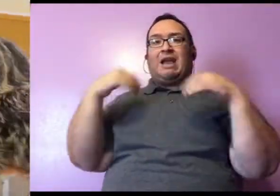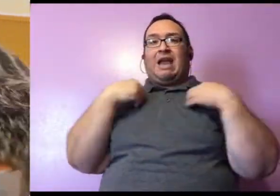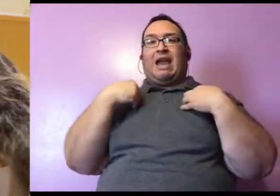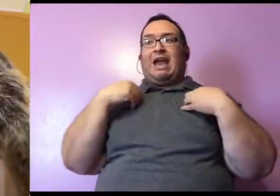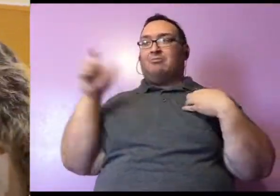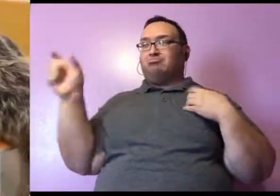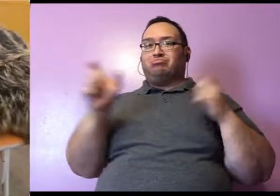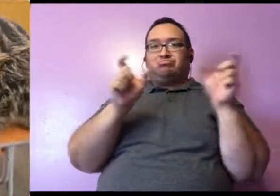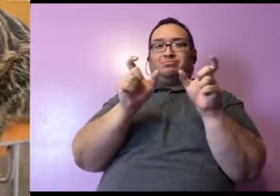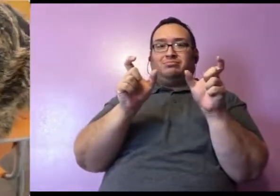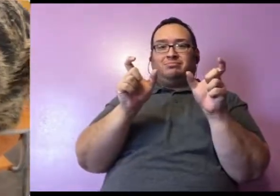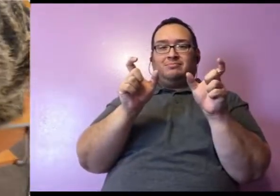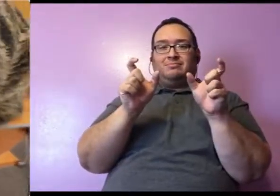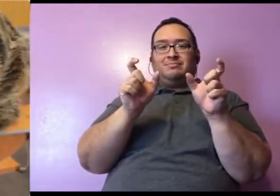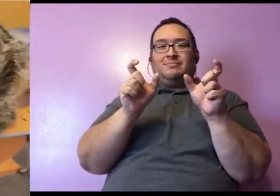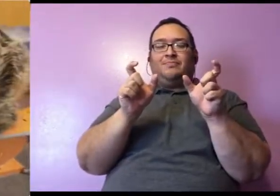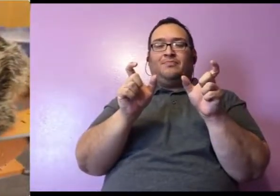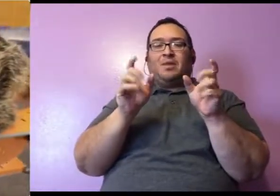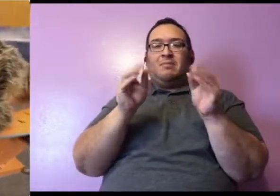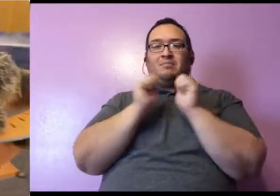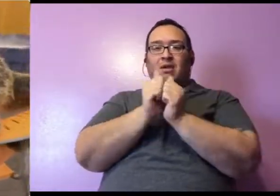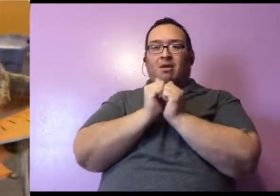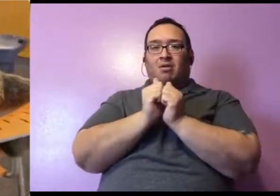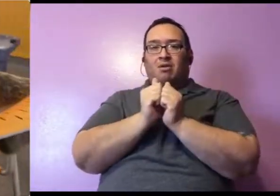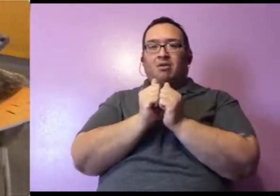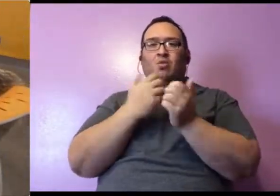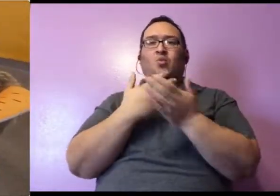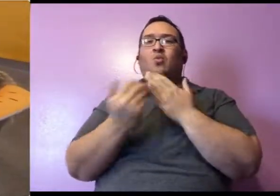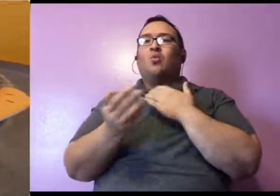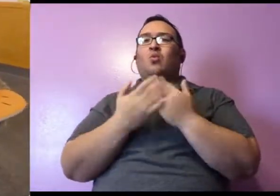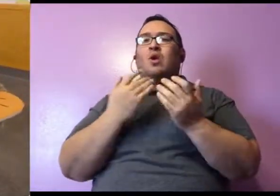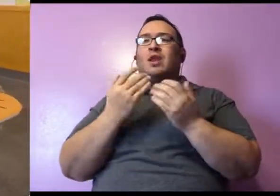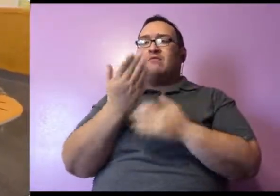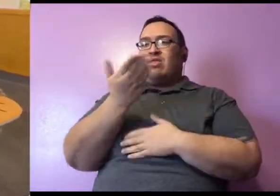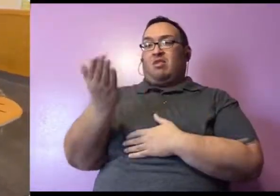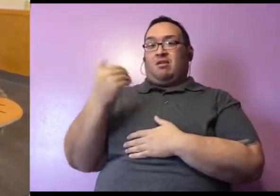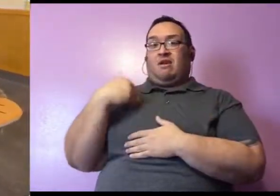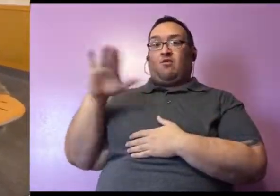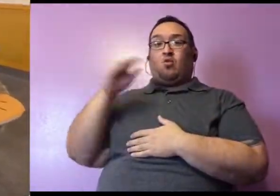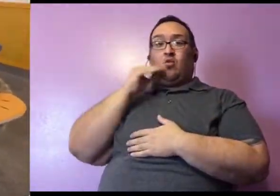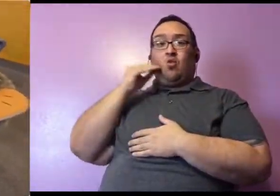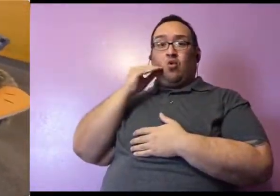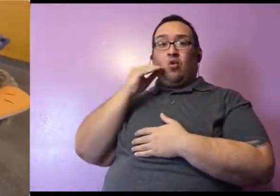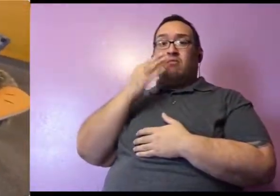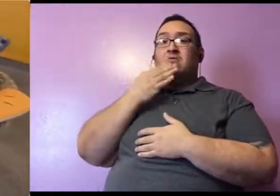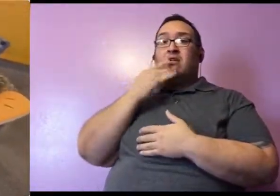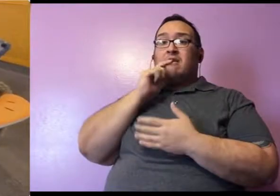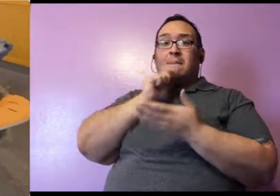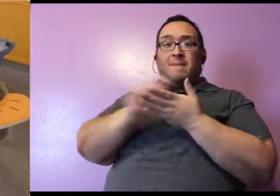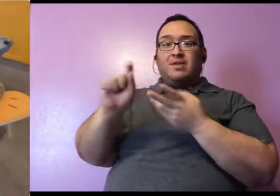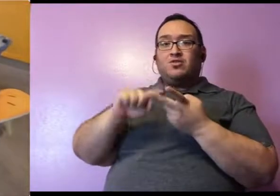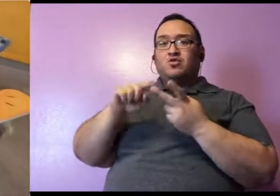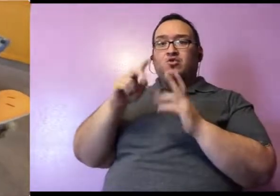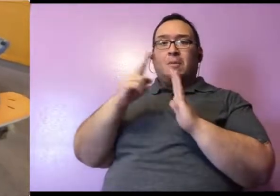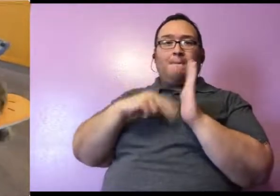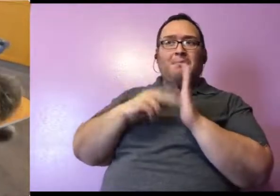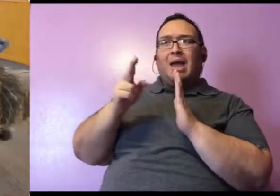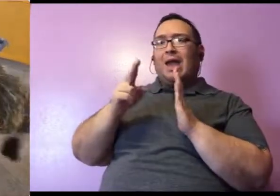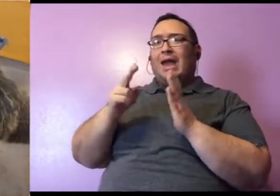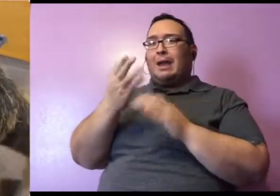by drawing them or putting them together with whatever materials you might have around the house. Now, if you do that, you